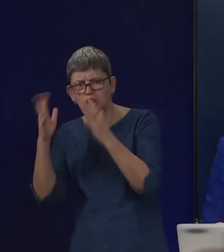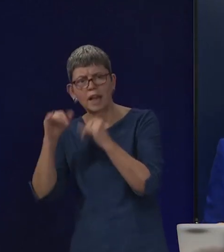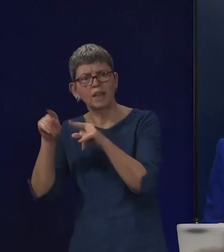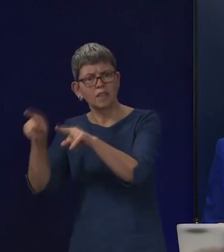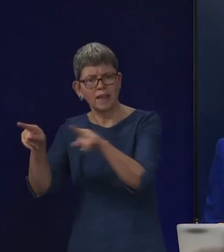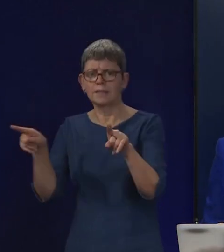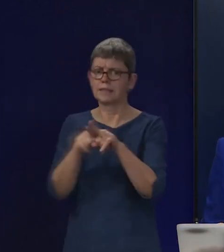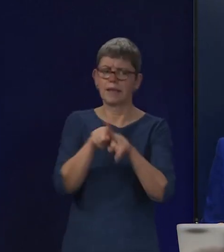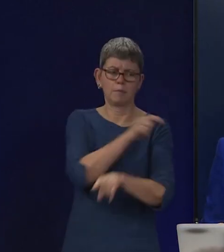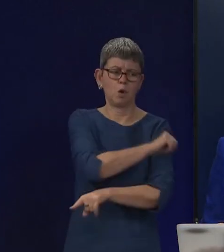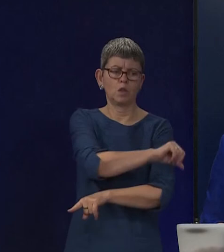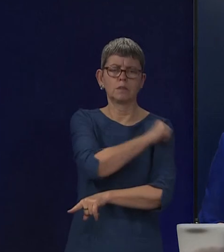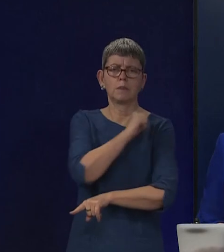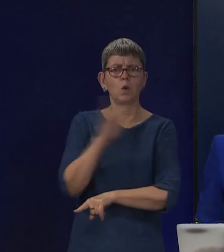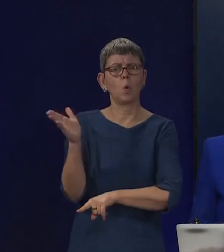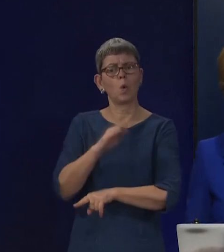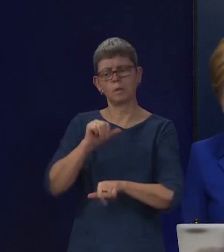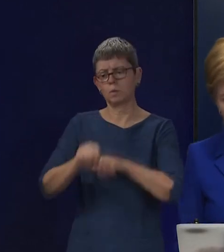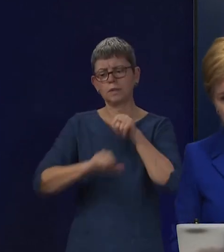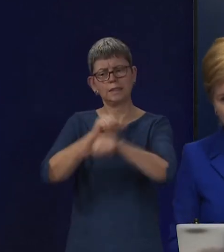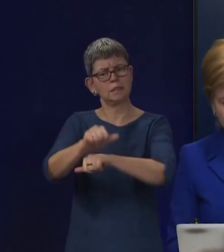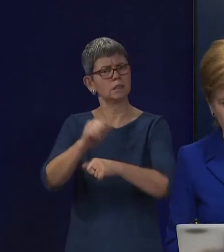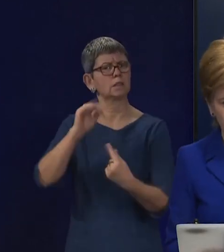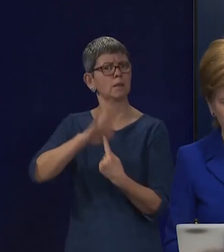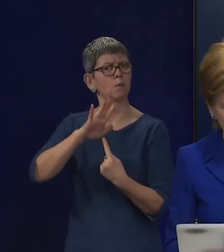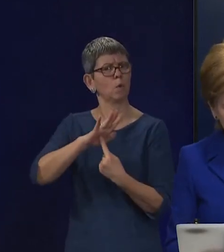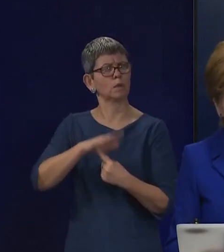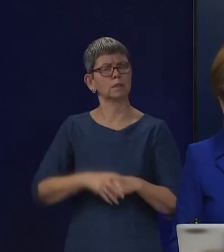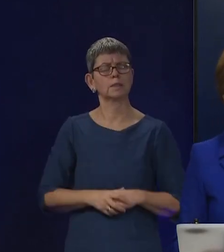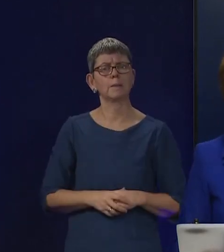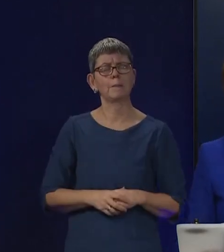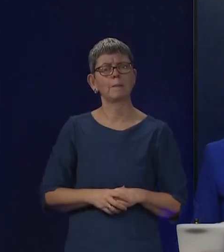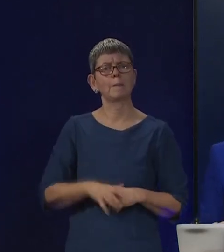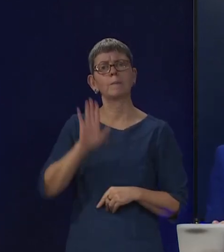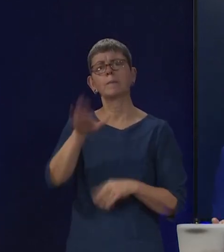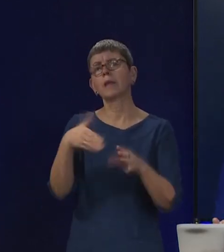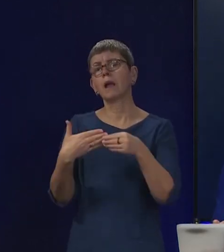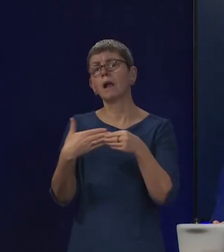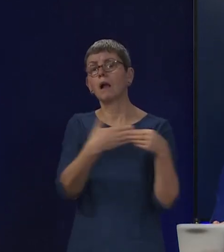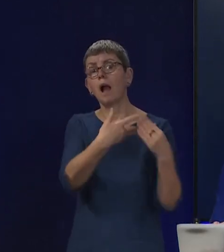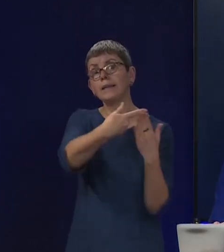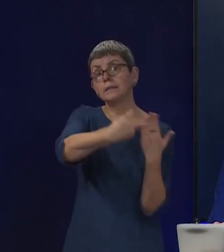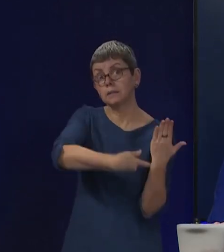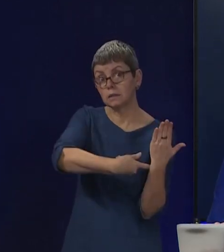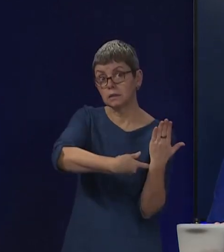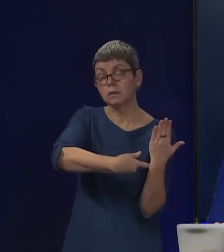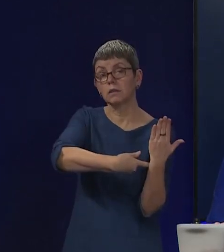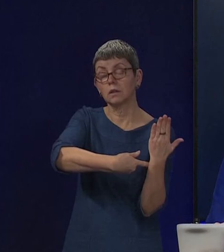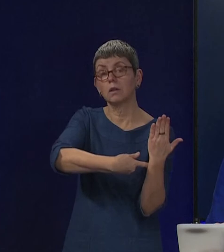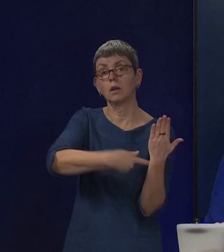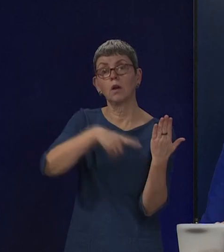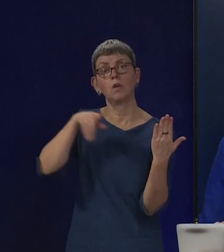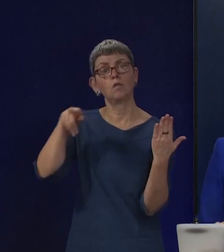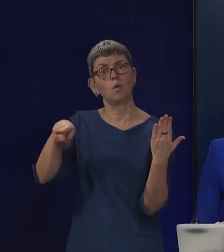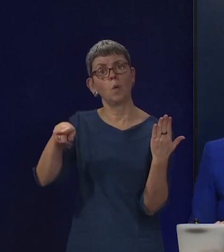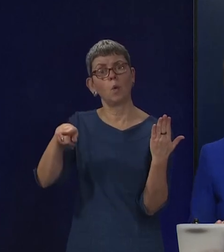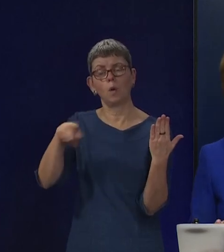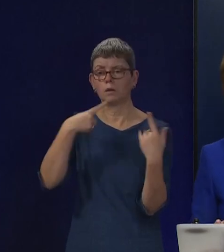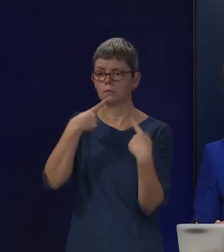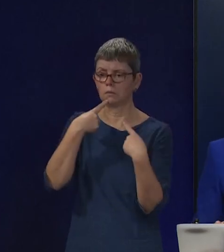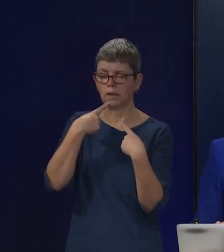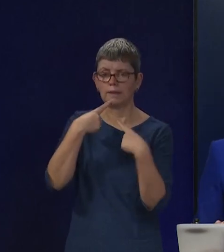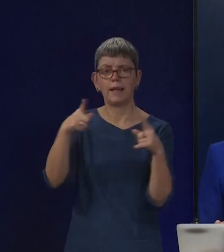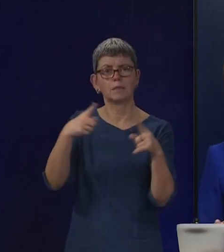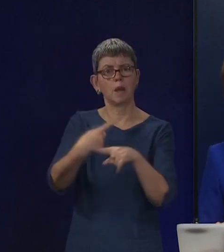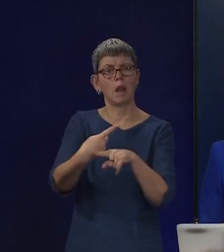and procedures remain important. Obviously, the guidance to implement the commitment and the announcement that was made last week